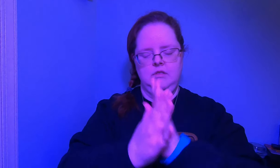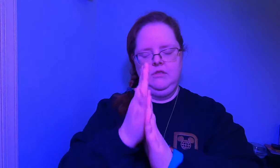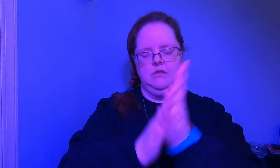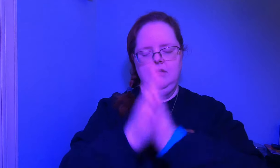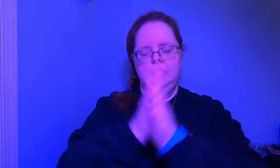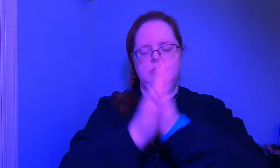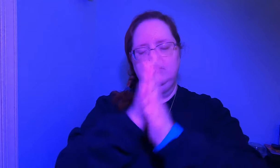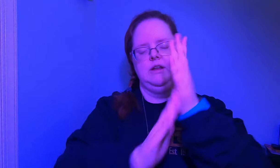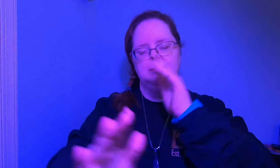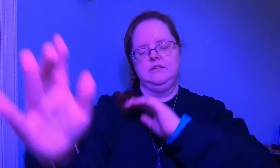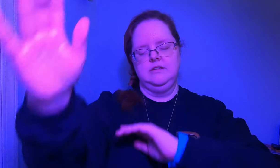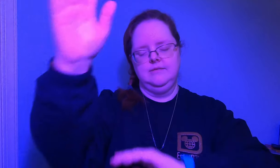and so it is